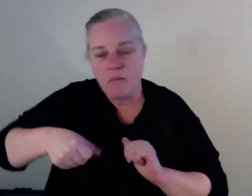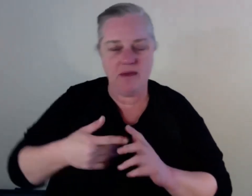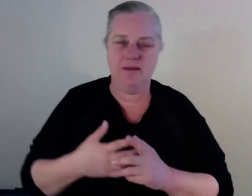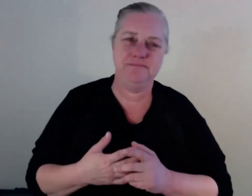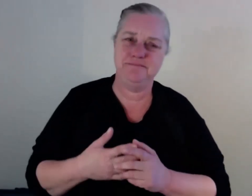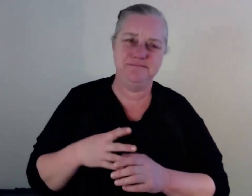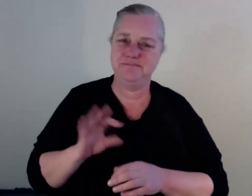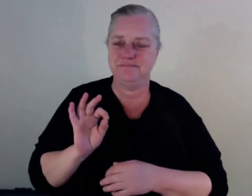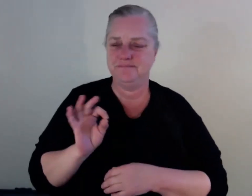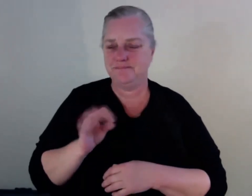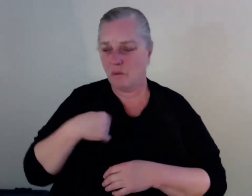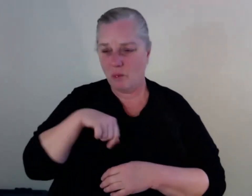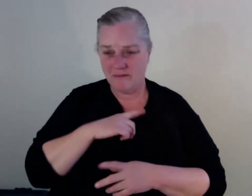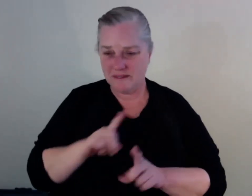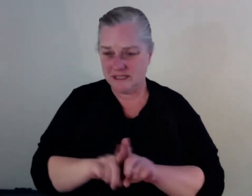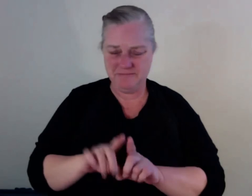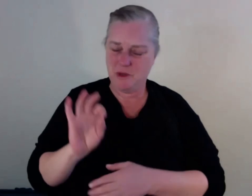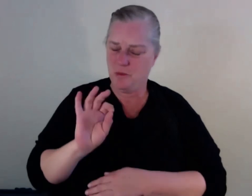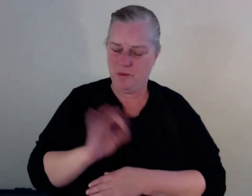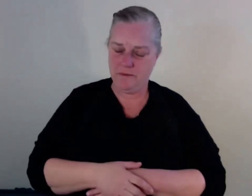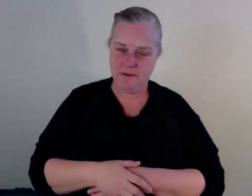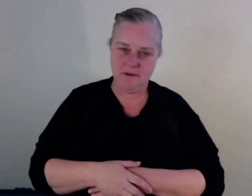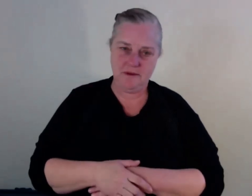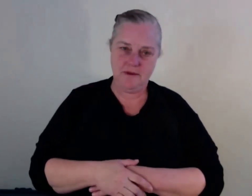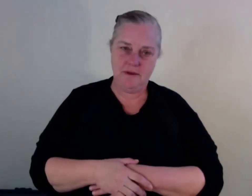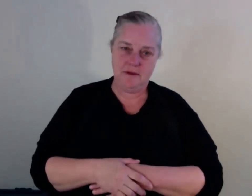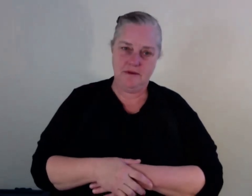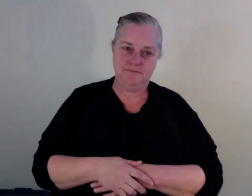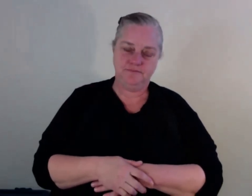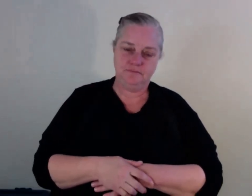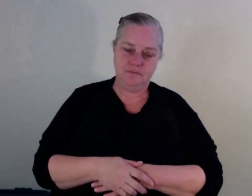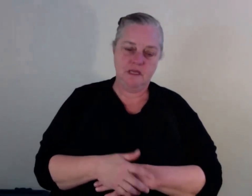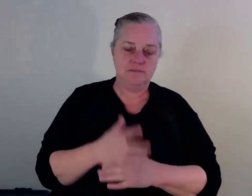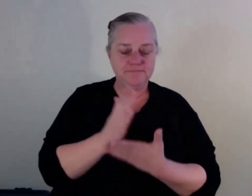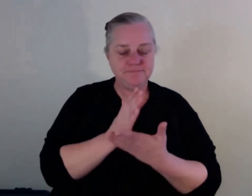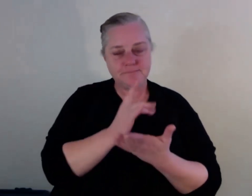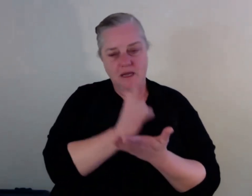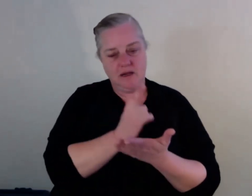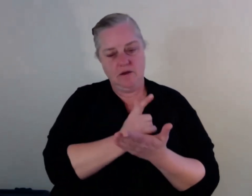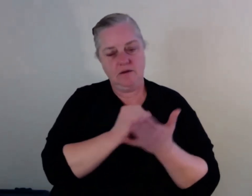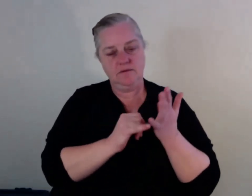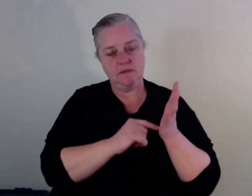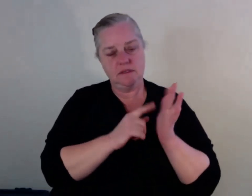But again, it's that whole umbrella of stigma and there's many, many issues around